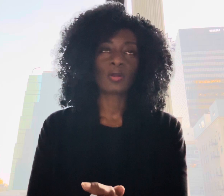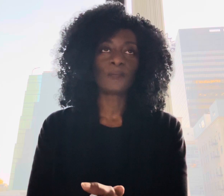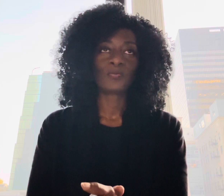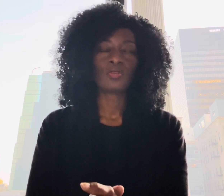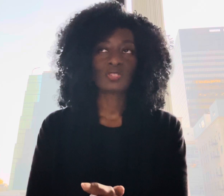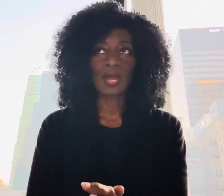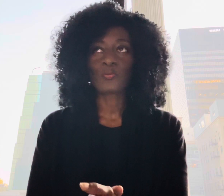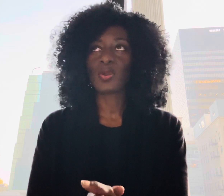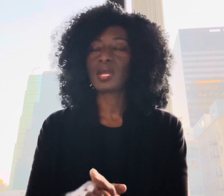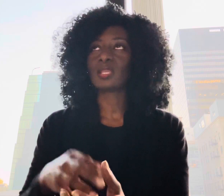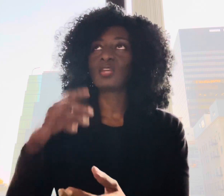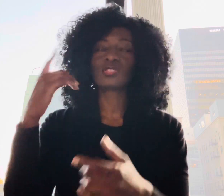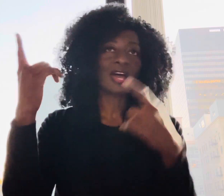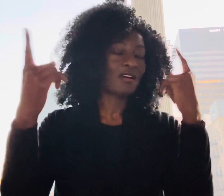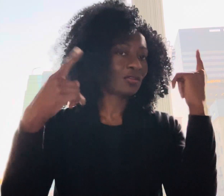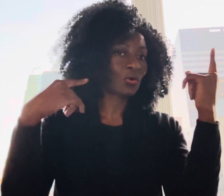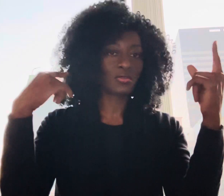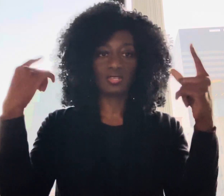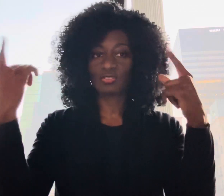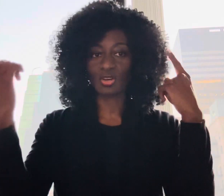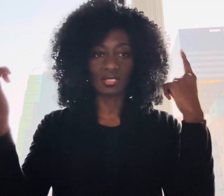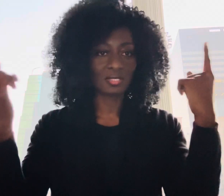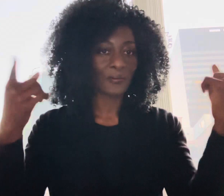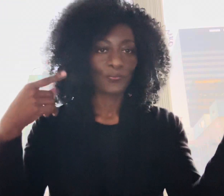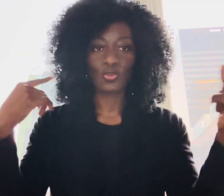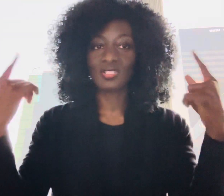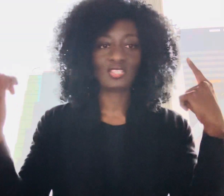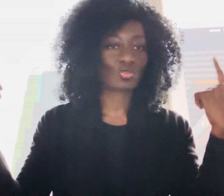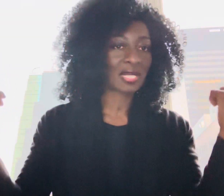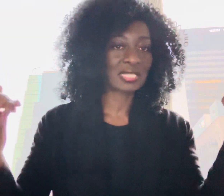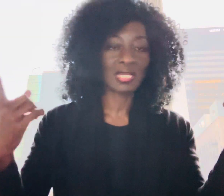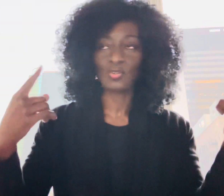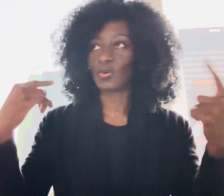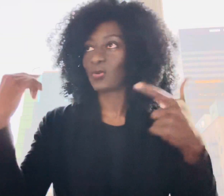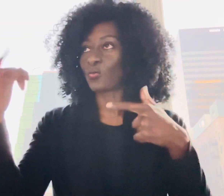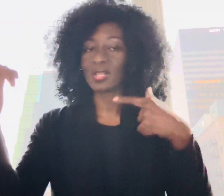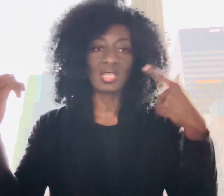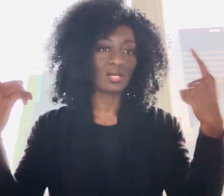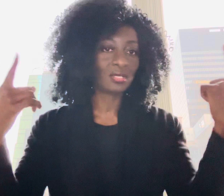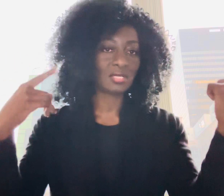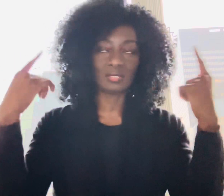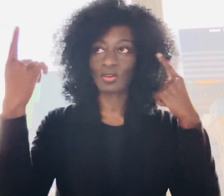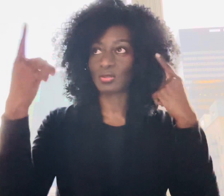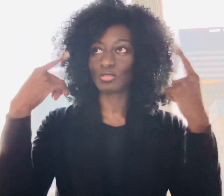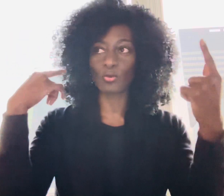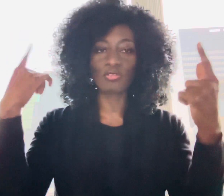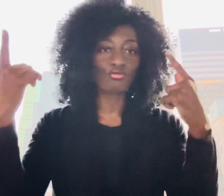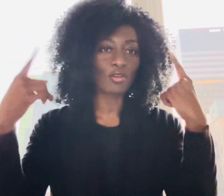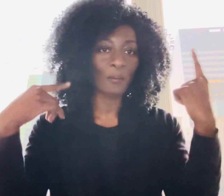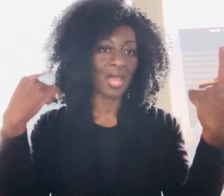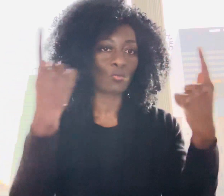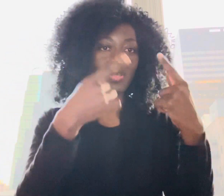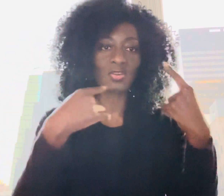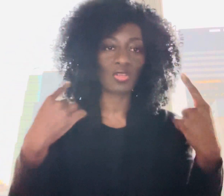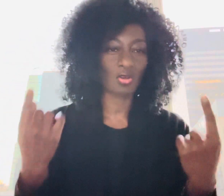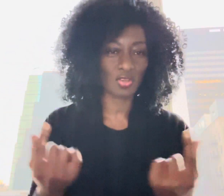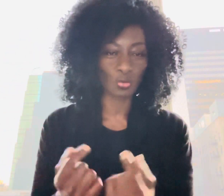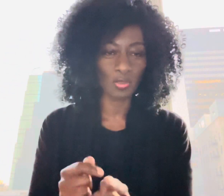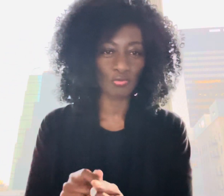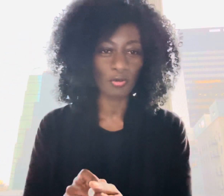you start praying and then you start having all these thoughts you're distracted you know one thing is going through your mind one thing or the other is going through your